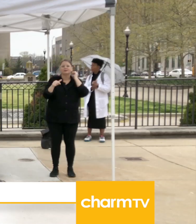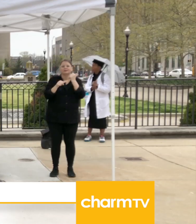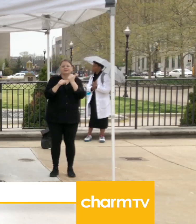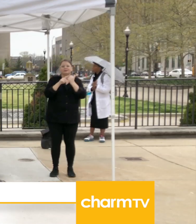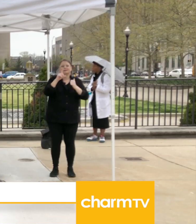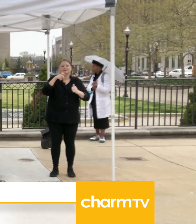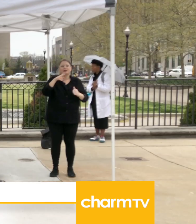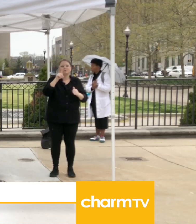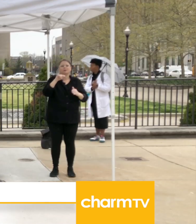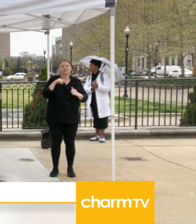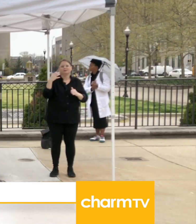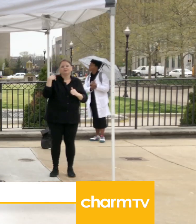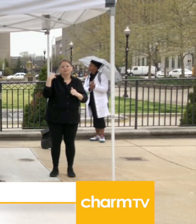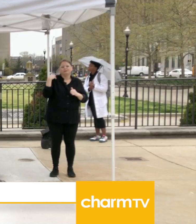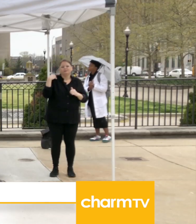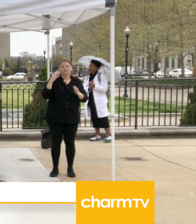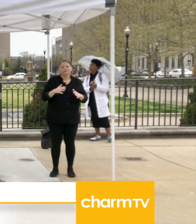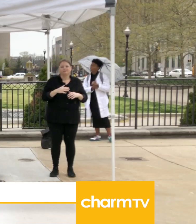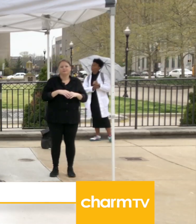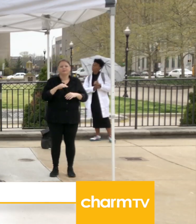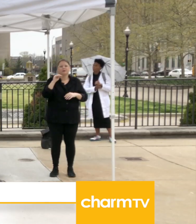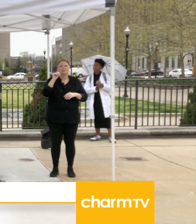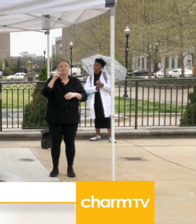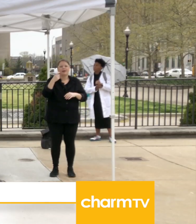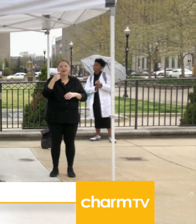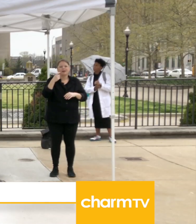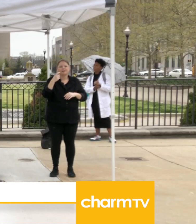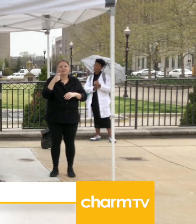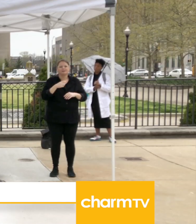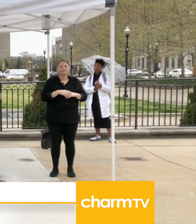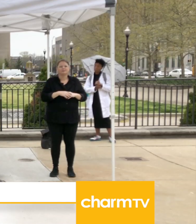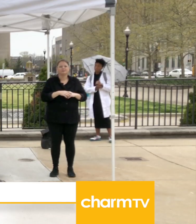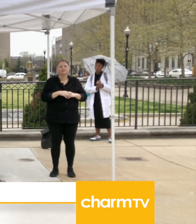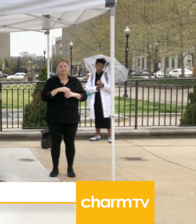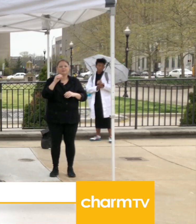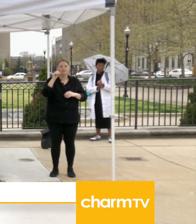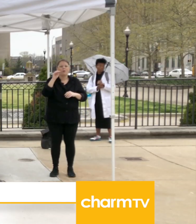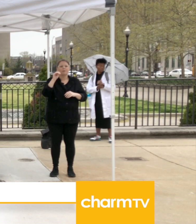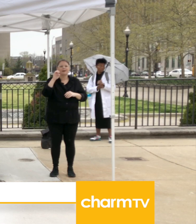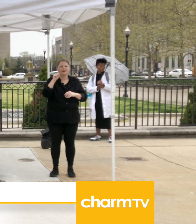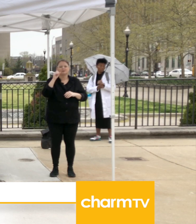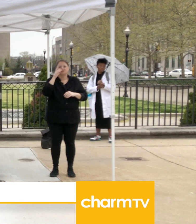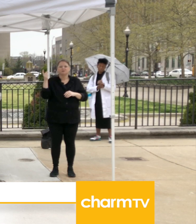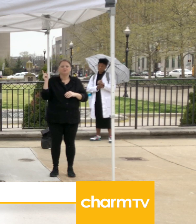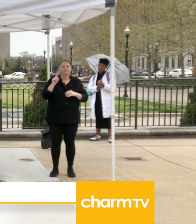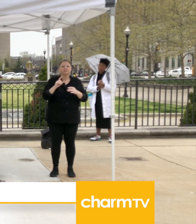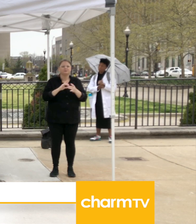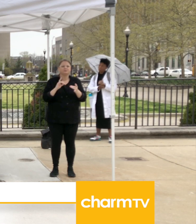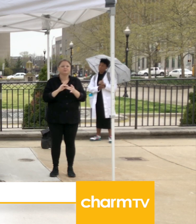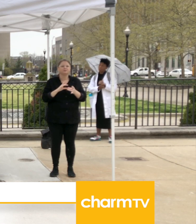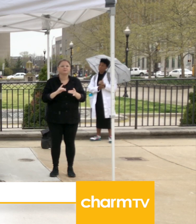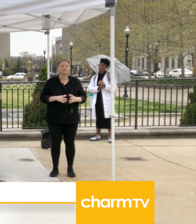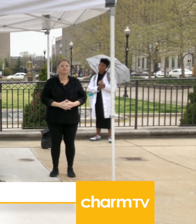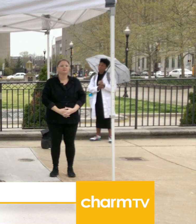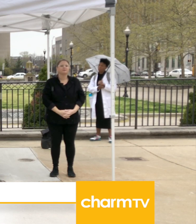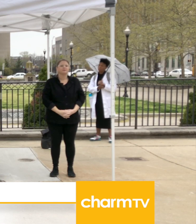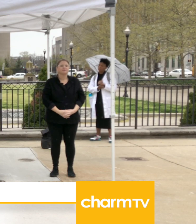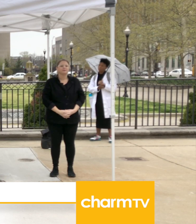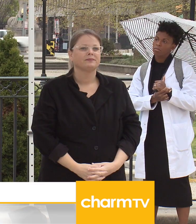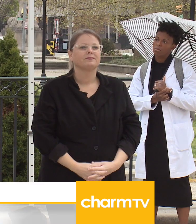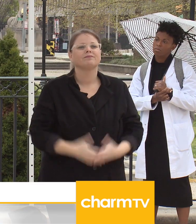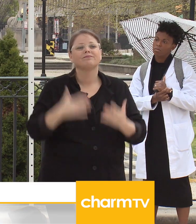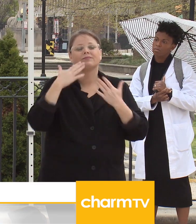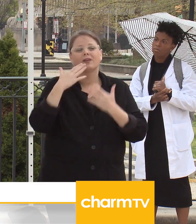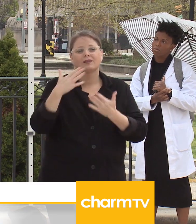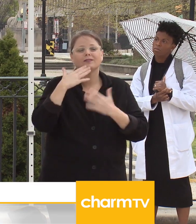Thank you and good afternoon.